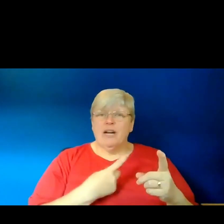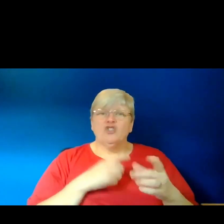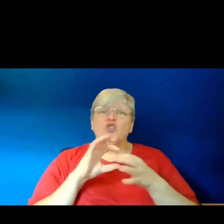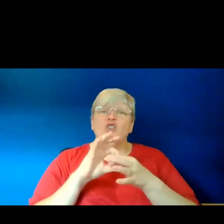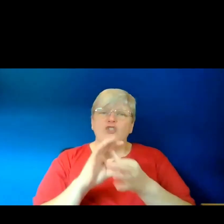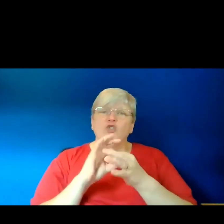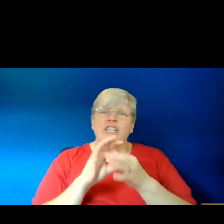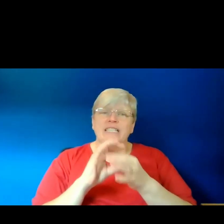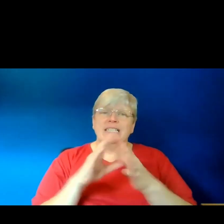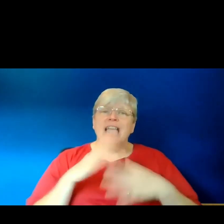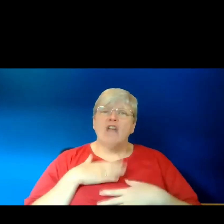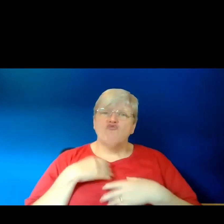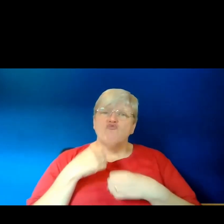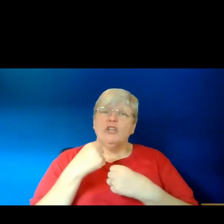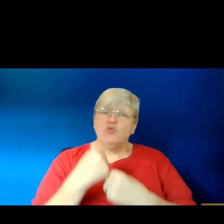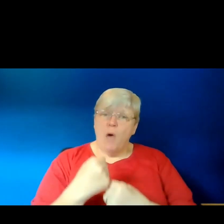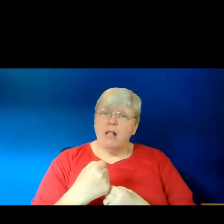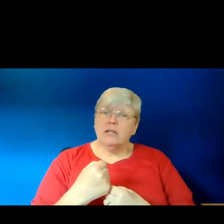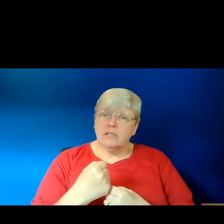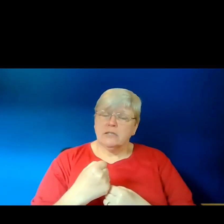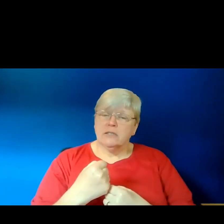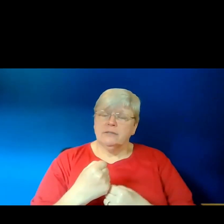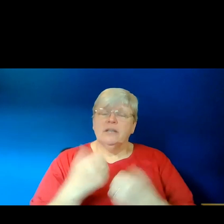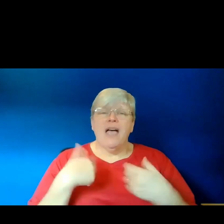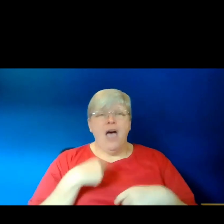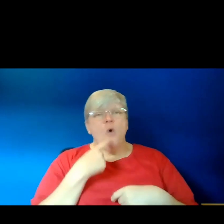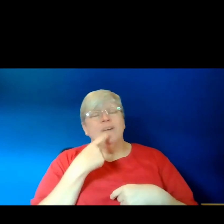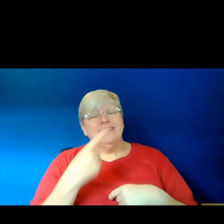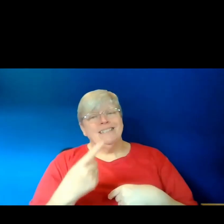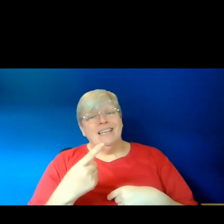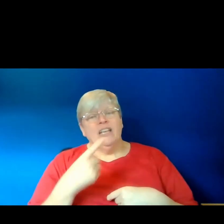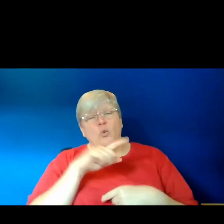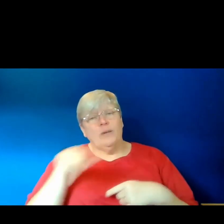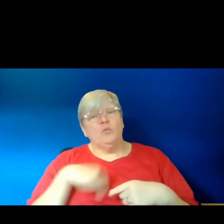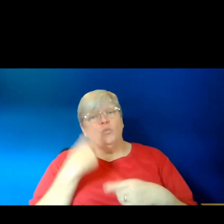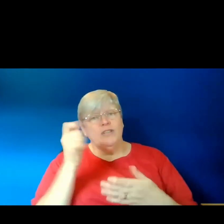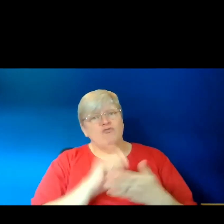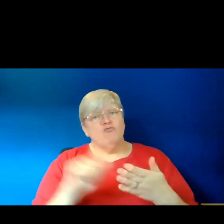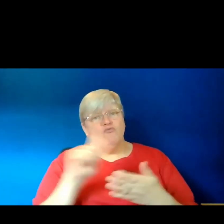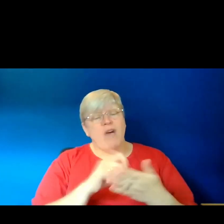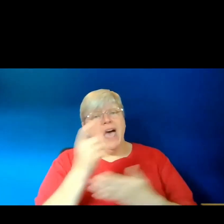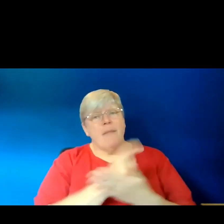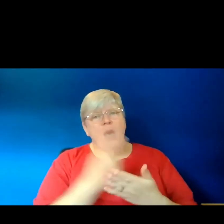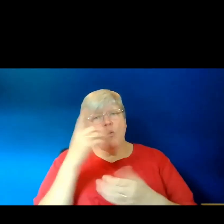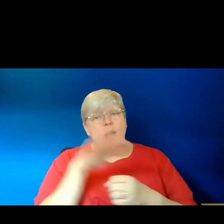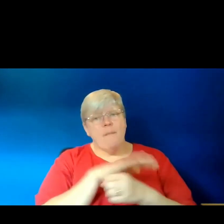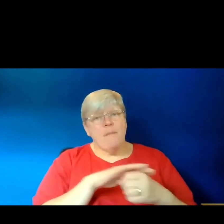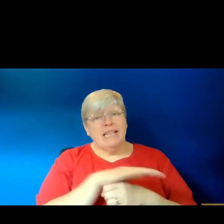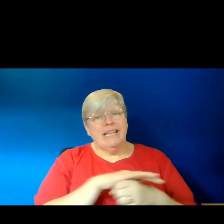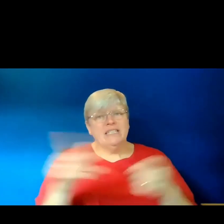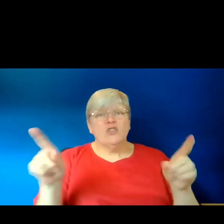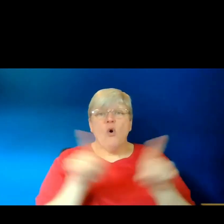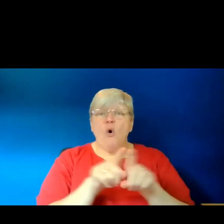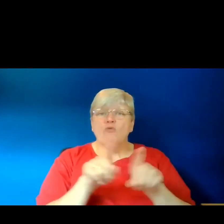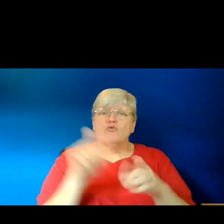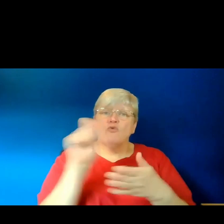and rituals. And I would say that when we write about a place, we're always also writing